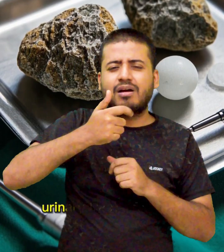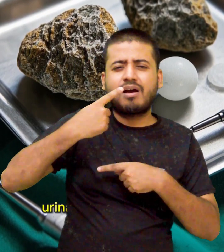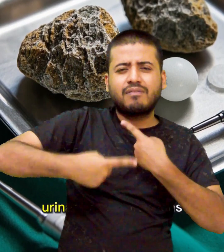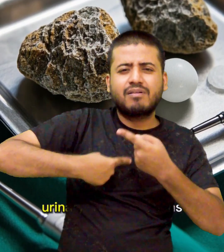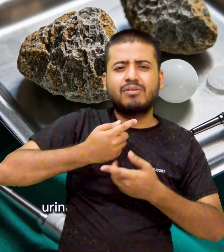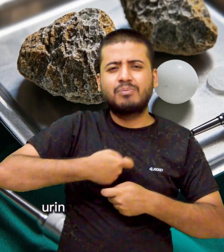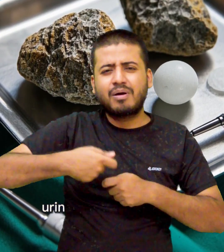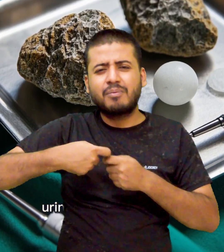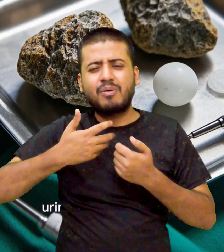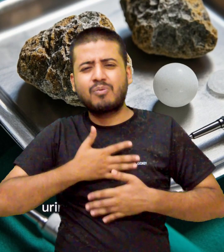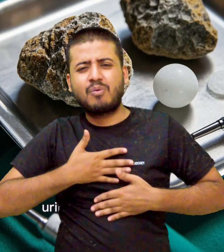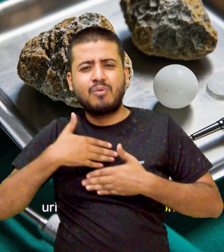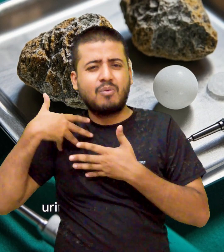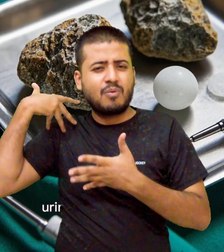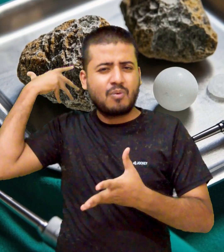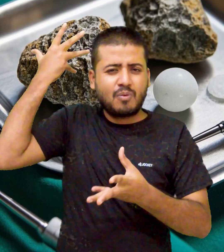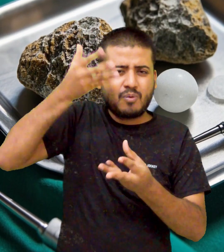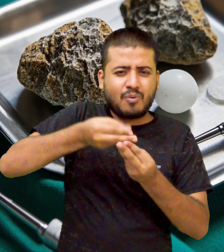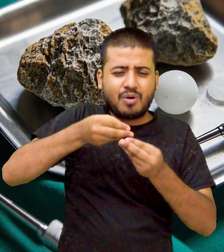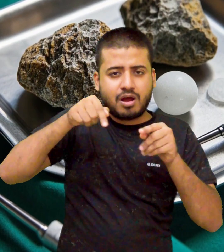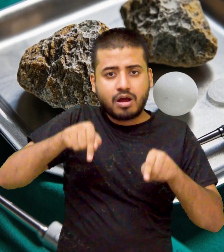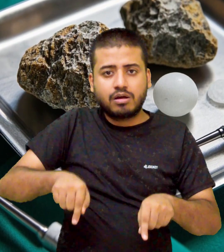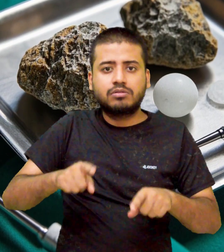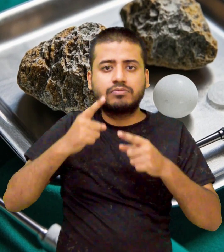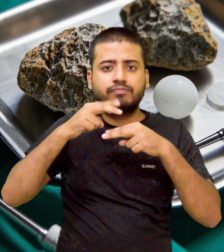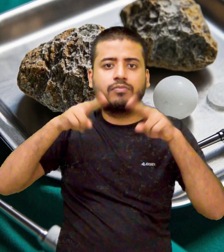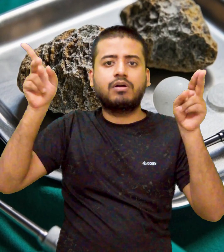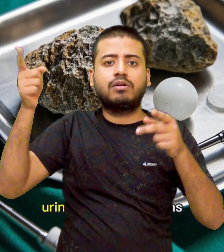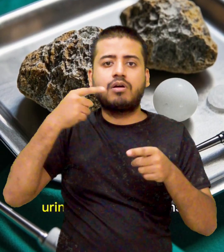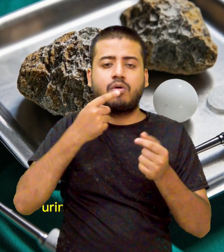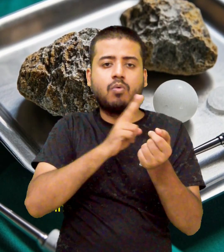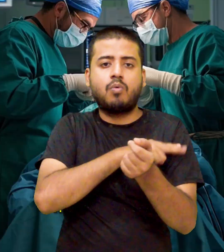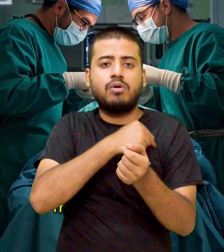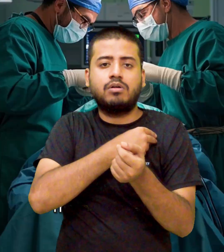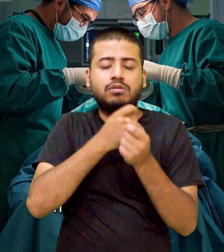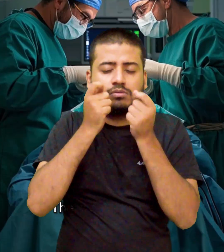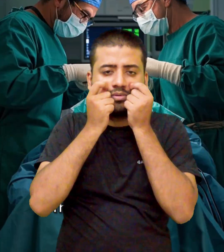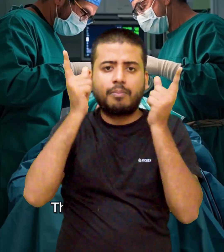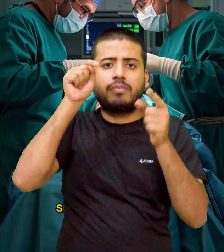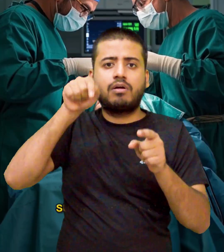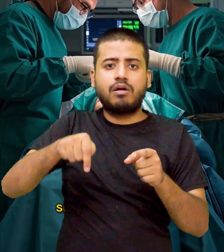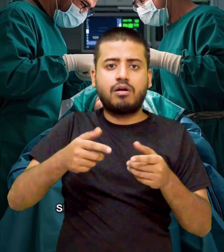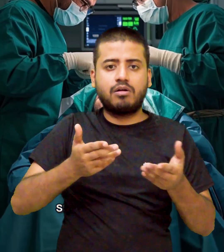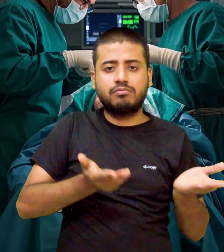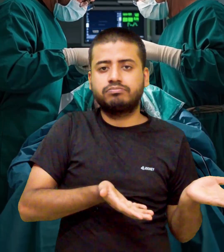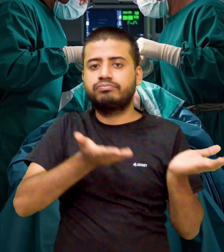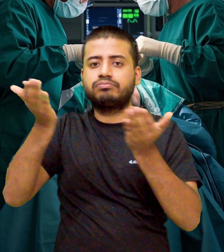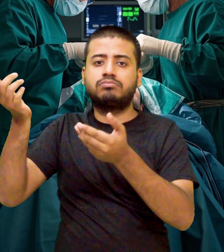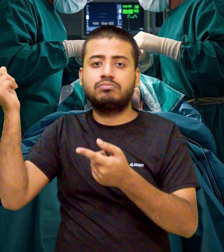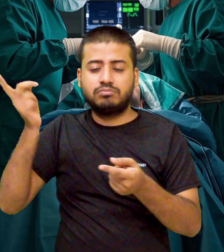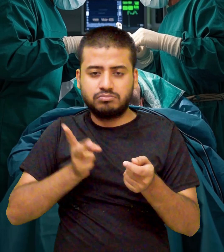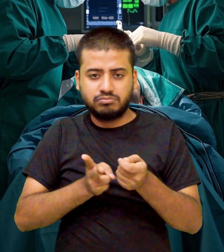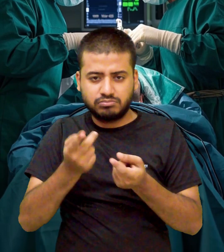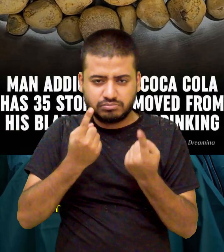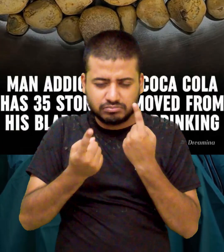participants who drank one soda daily had a 23% higher chance of forming kidney stones. Extreme consumption.